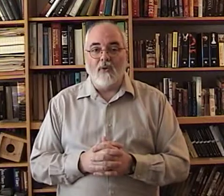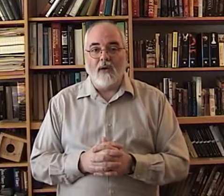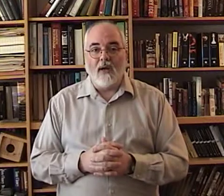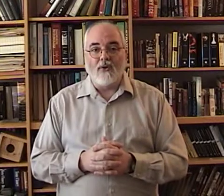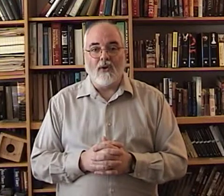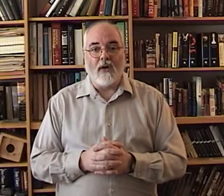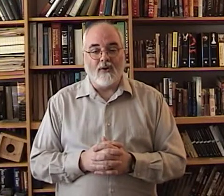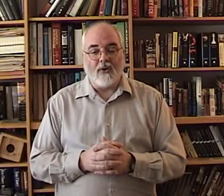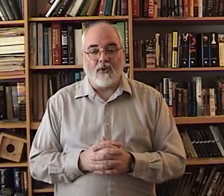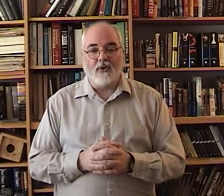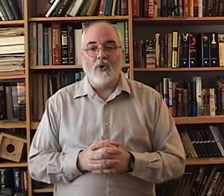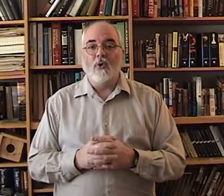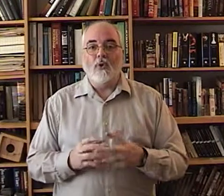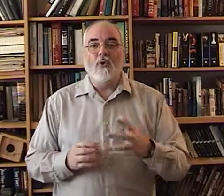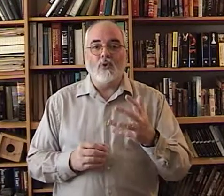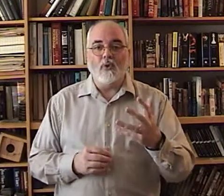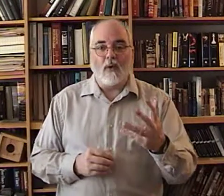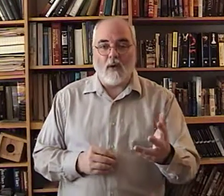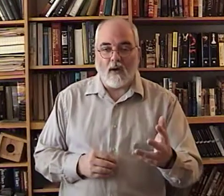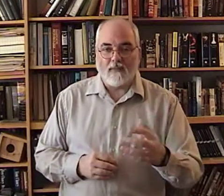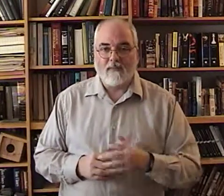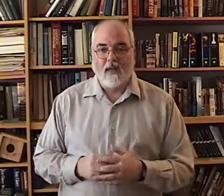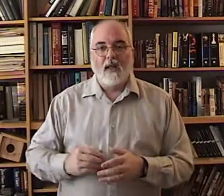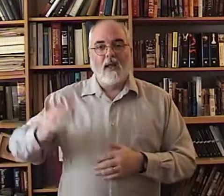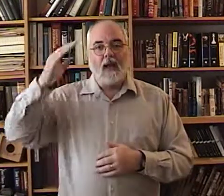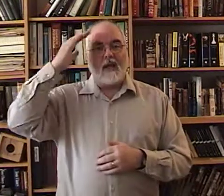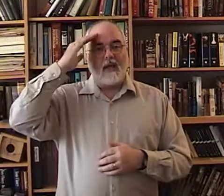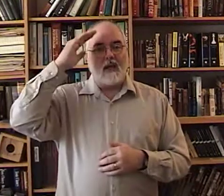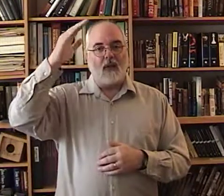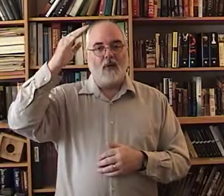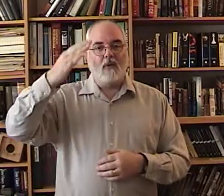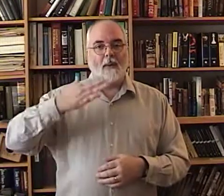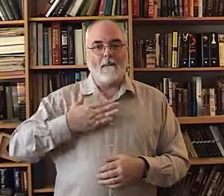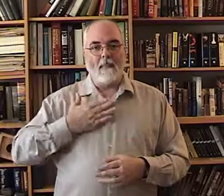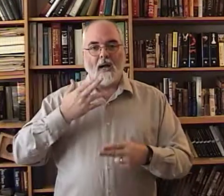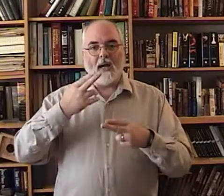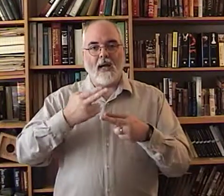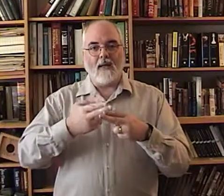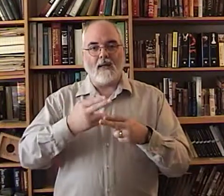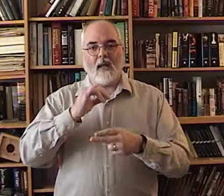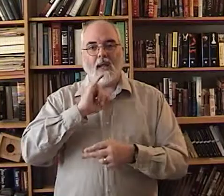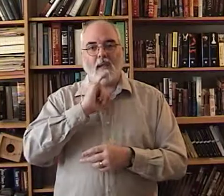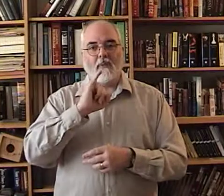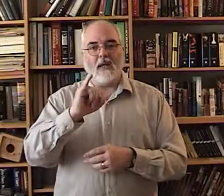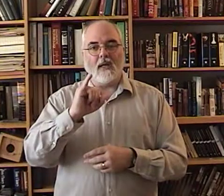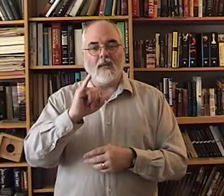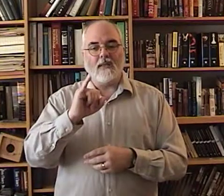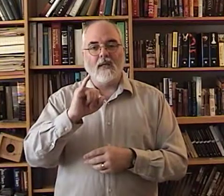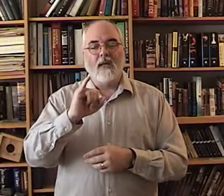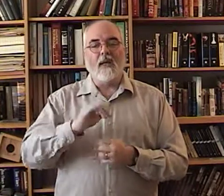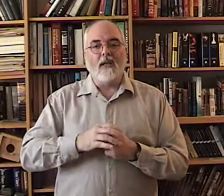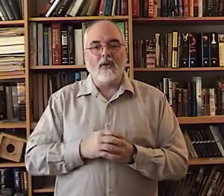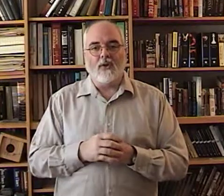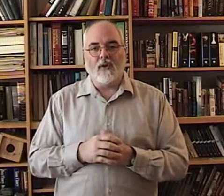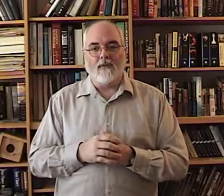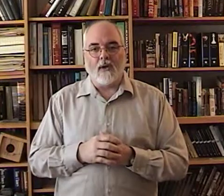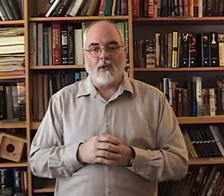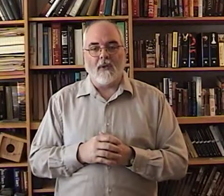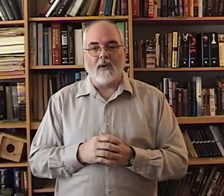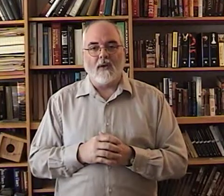is you're going to introduce who you are hello my name is and then you're going to fingerspell your